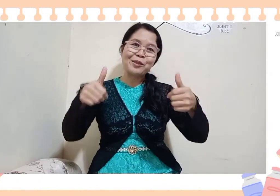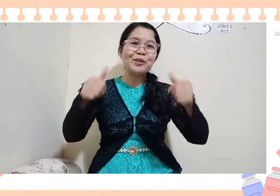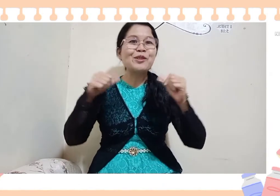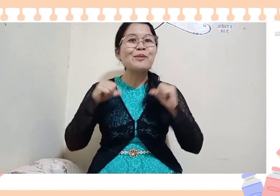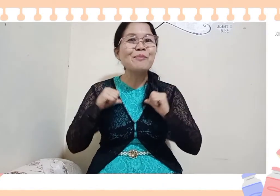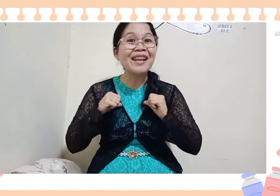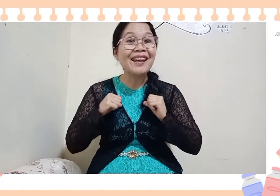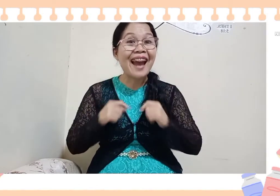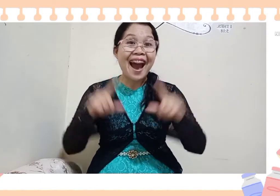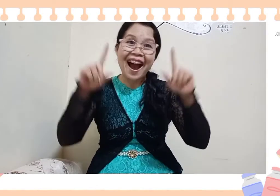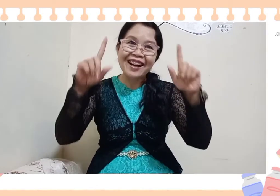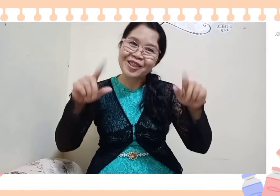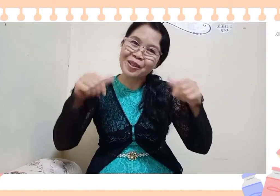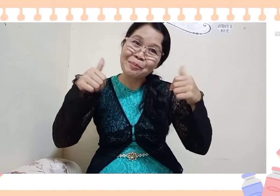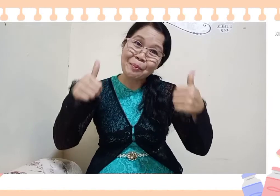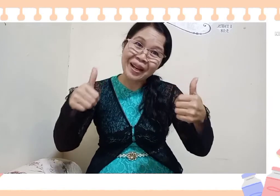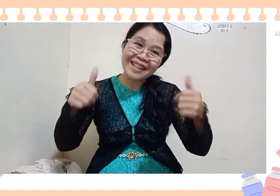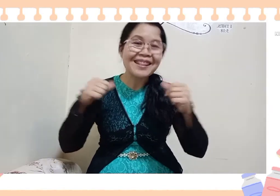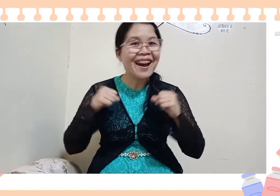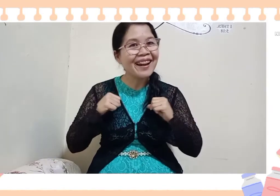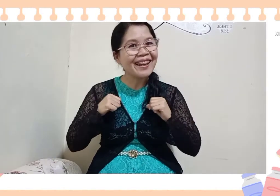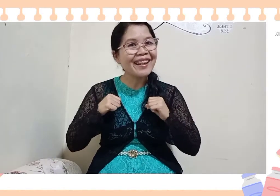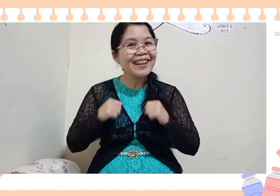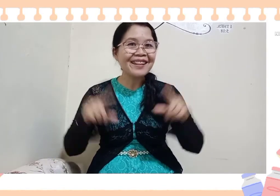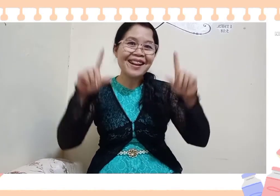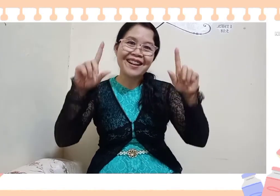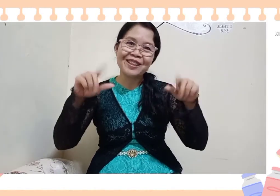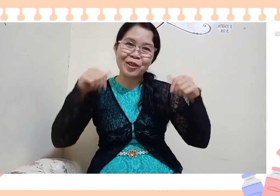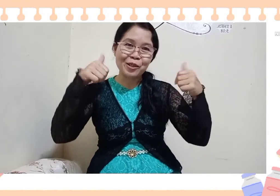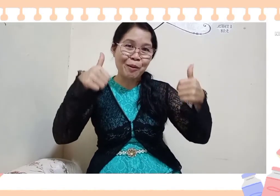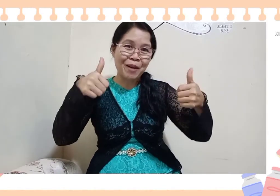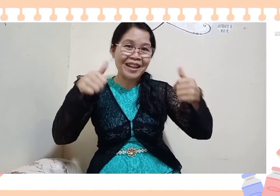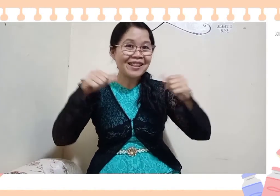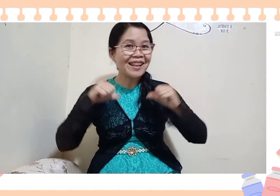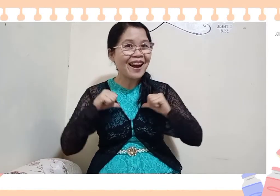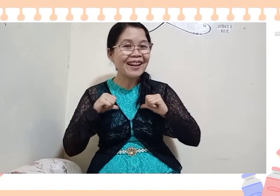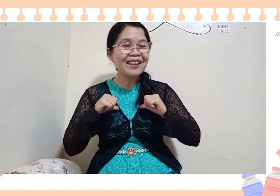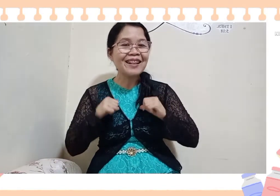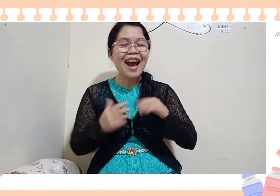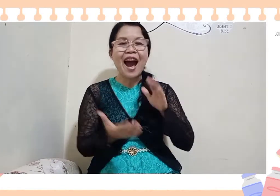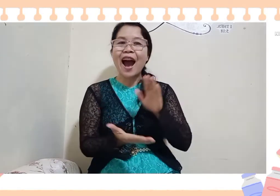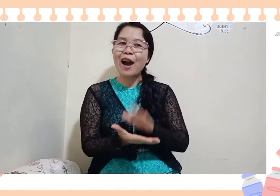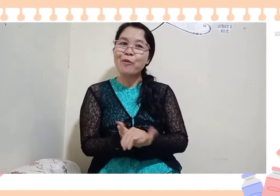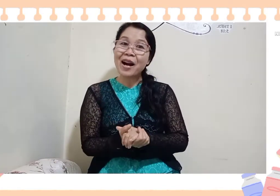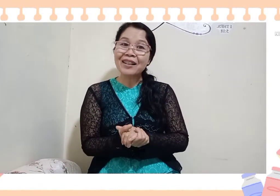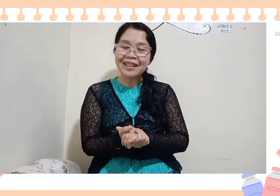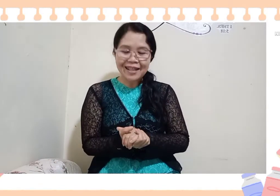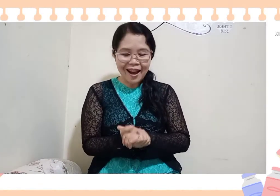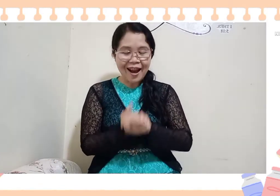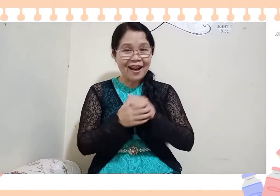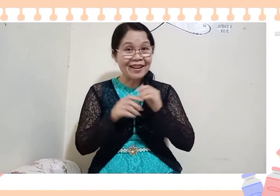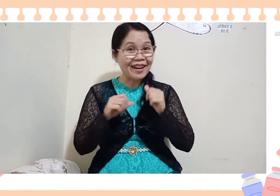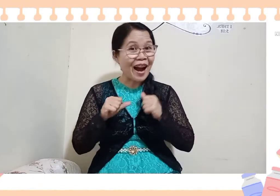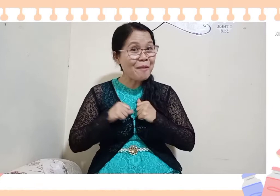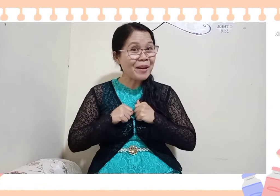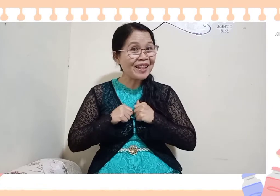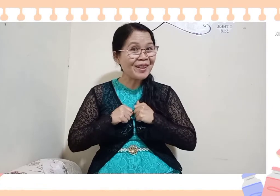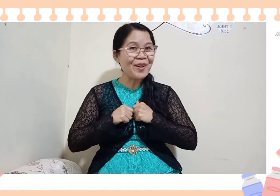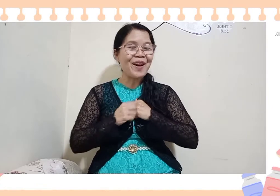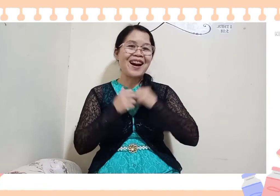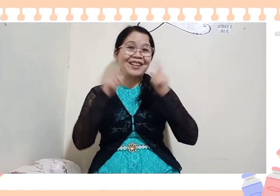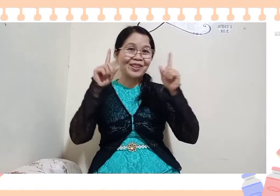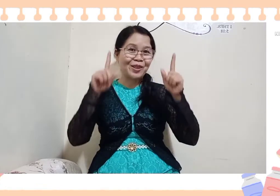God is good to me. Ang Diyos mabait sakin. Ang Diyos mabait sakin. Hawak niya ang